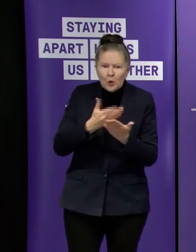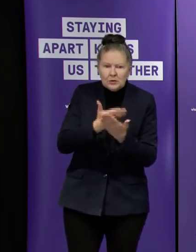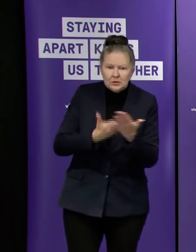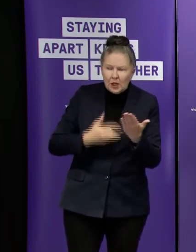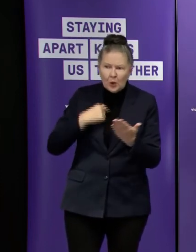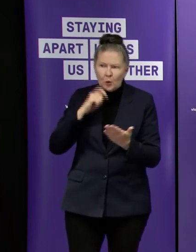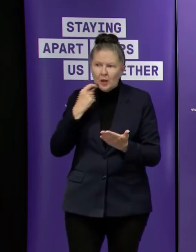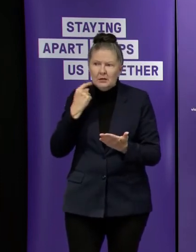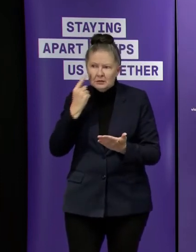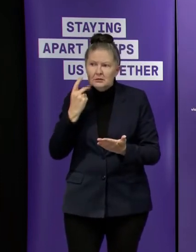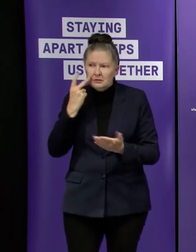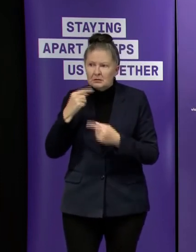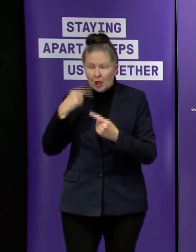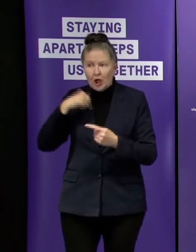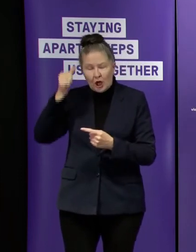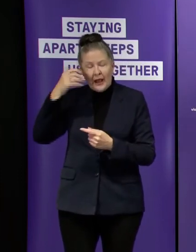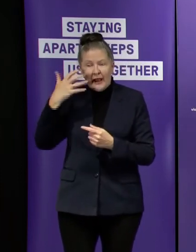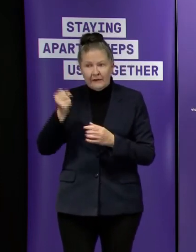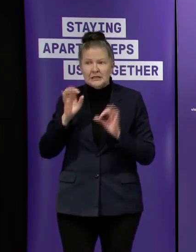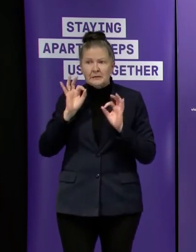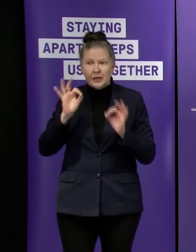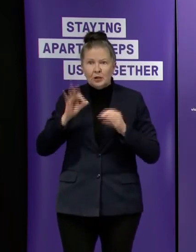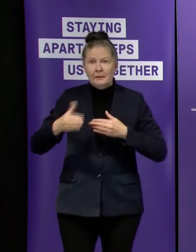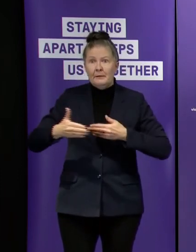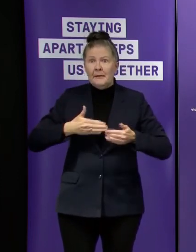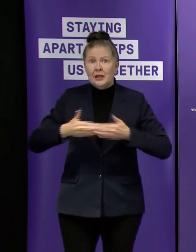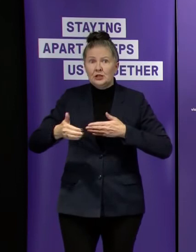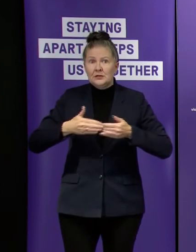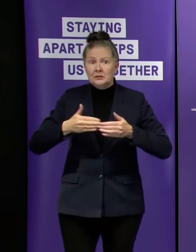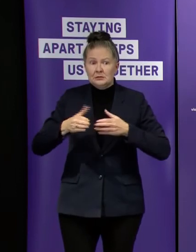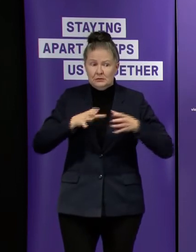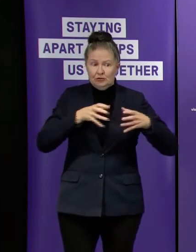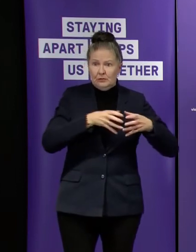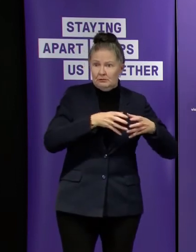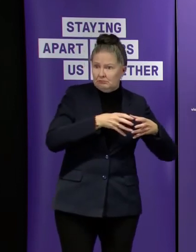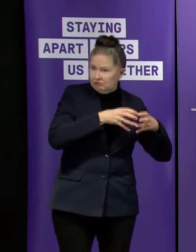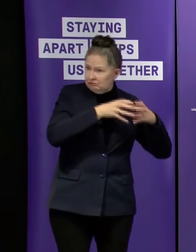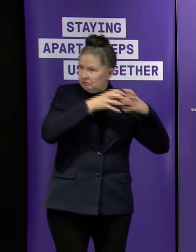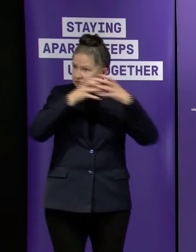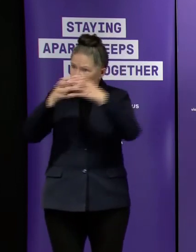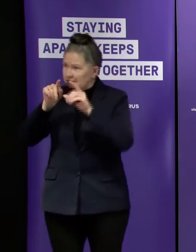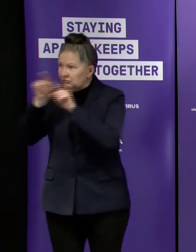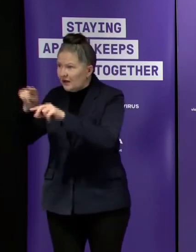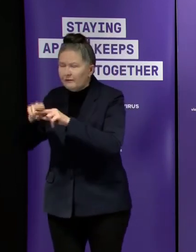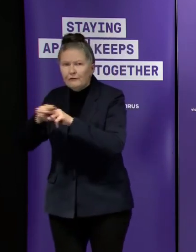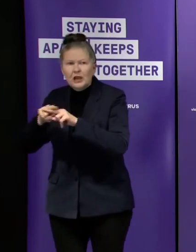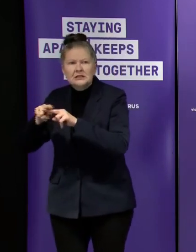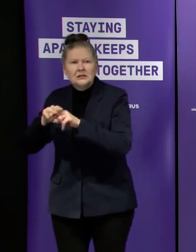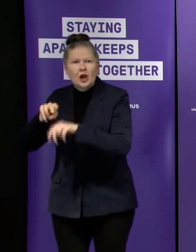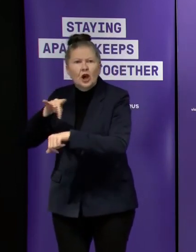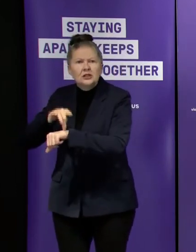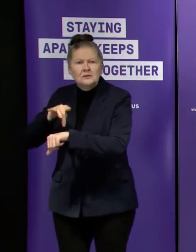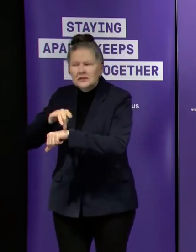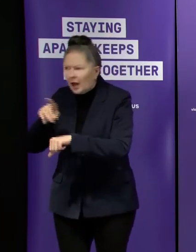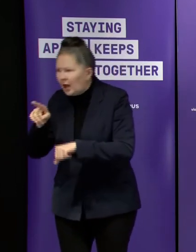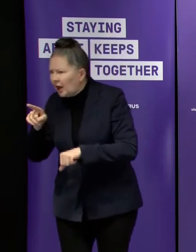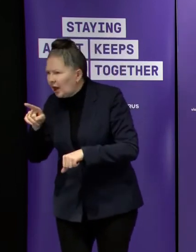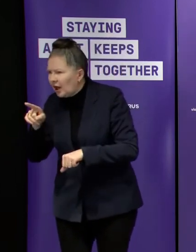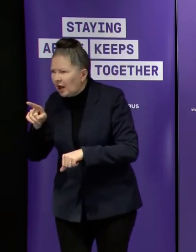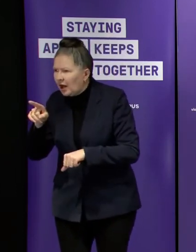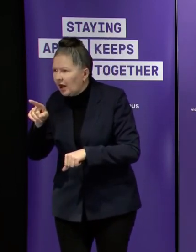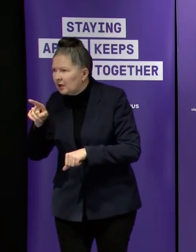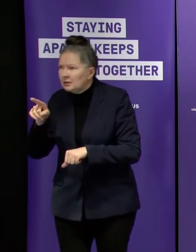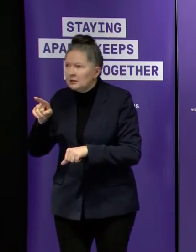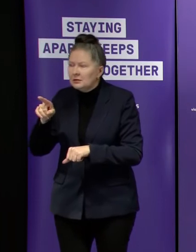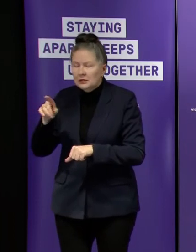but i do know that there's an incident management team an outbreak management team going down there and there's no effort being spared to try and deal